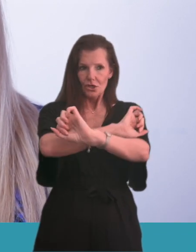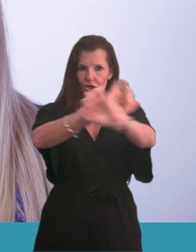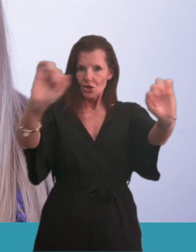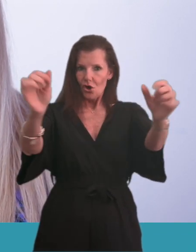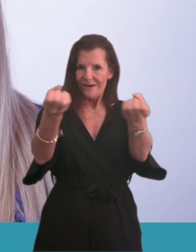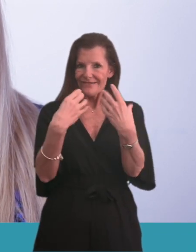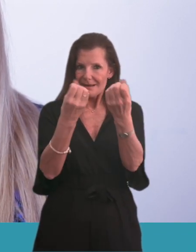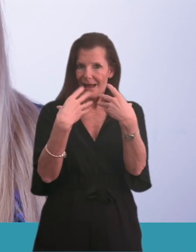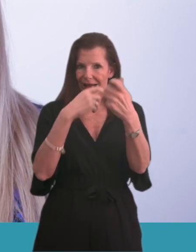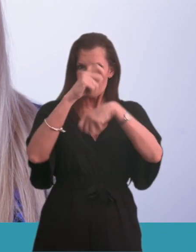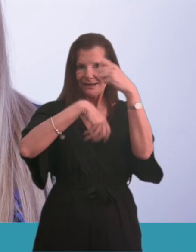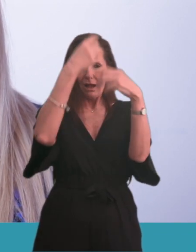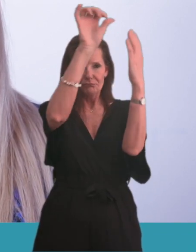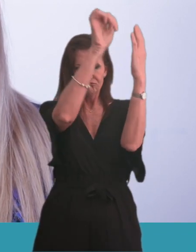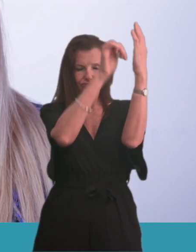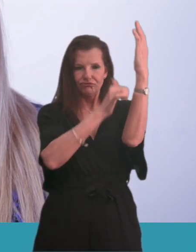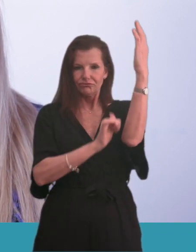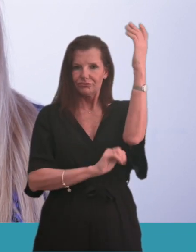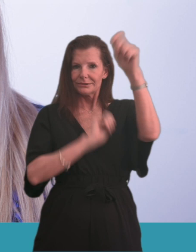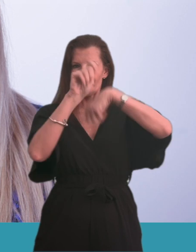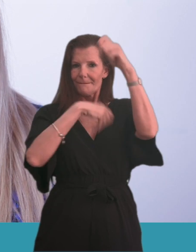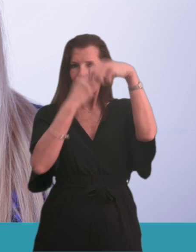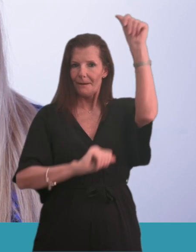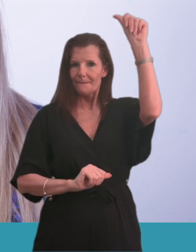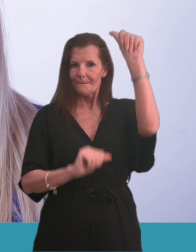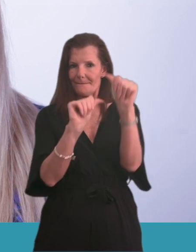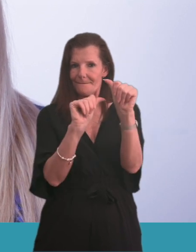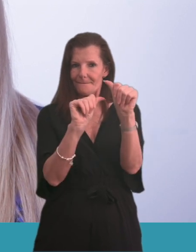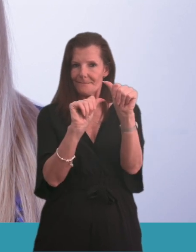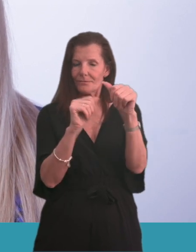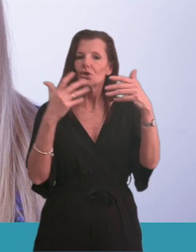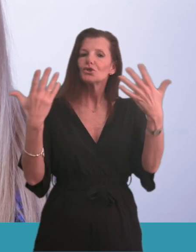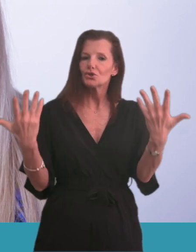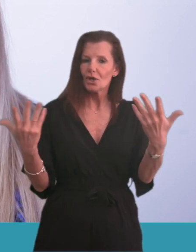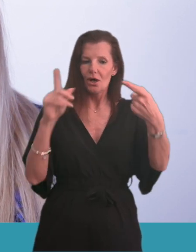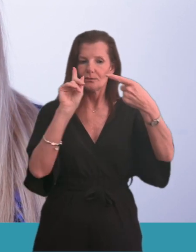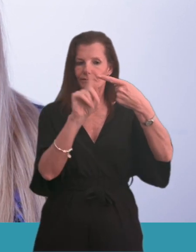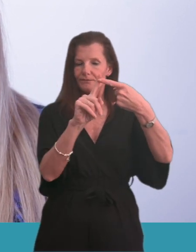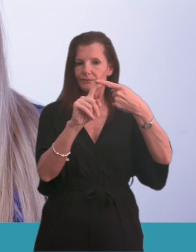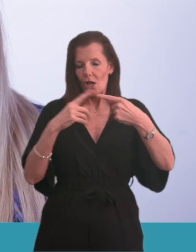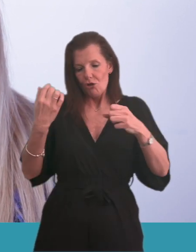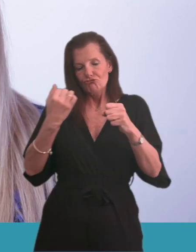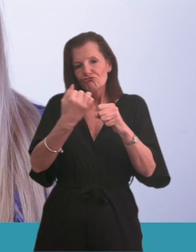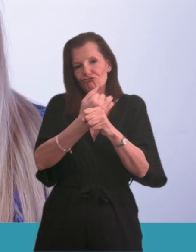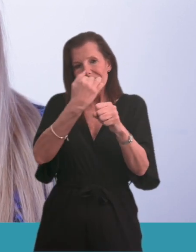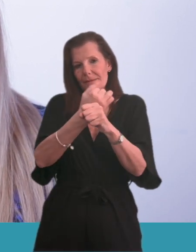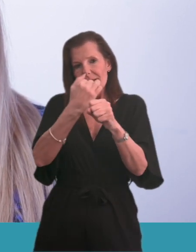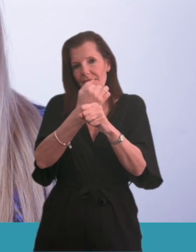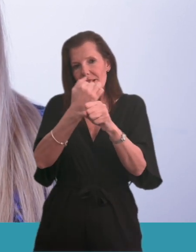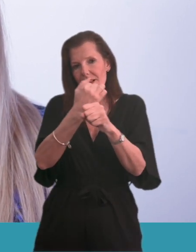turn our long list of proposals into a short list of possible solutions. Do some rebuilding work at the current sites